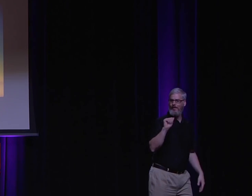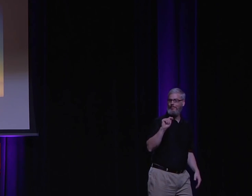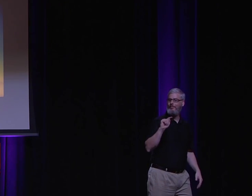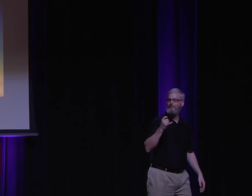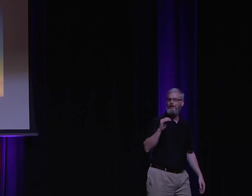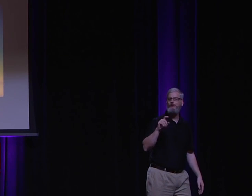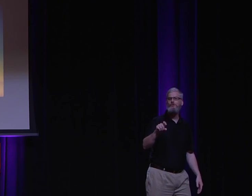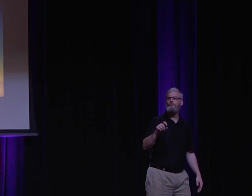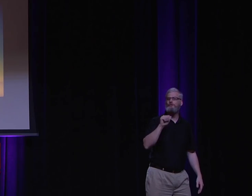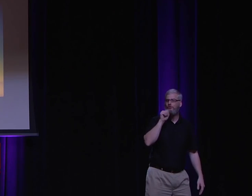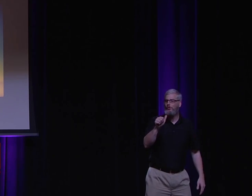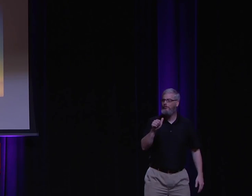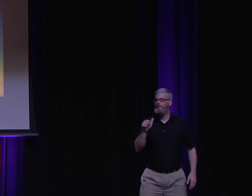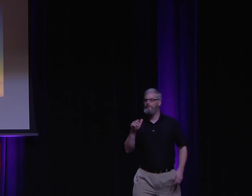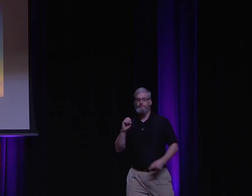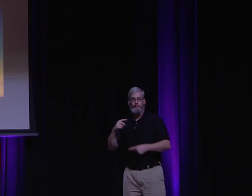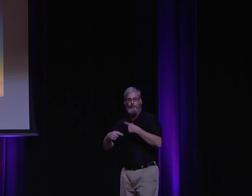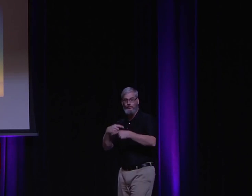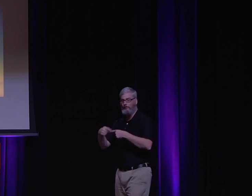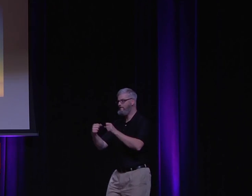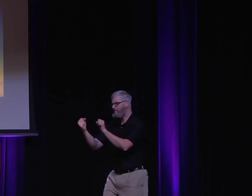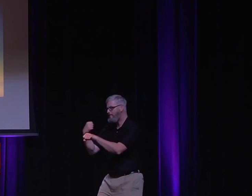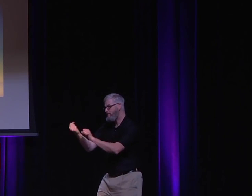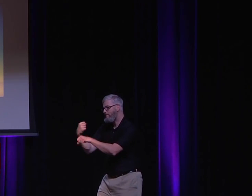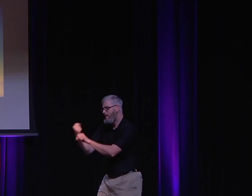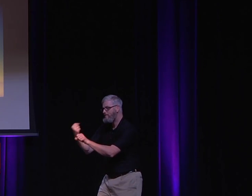been or the status quo into a new space and place.